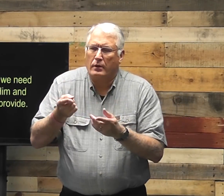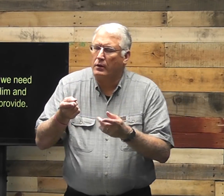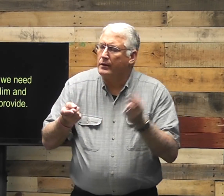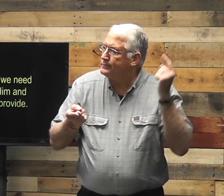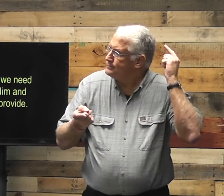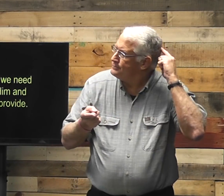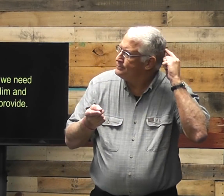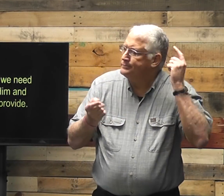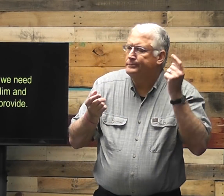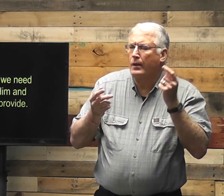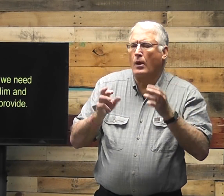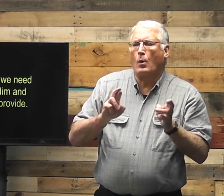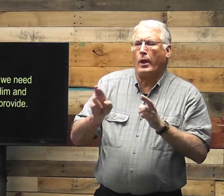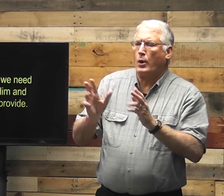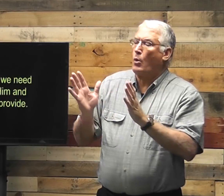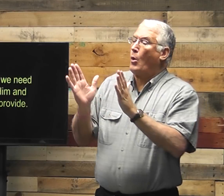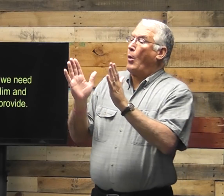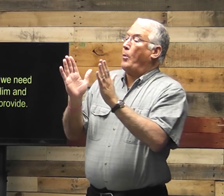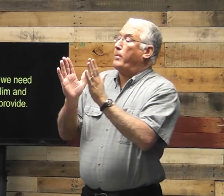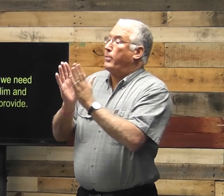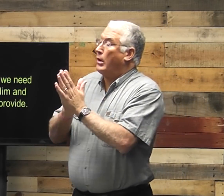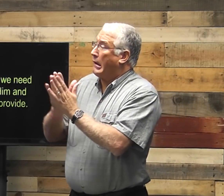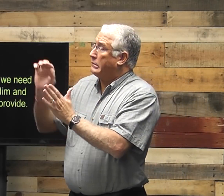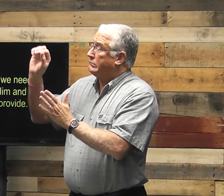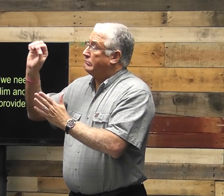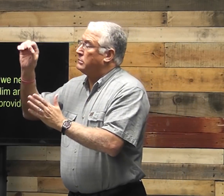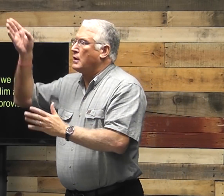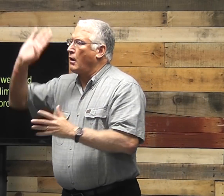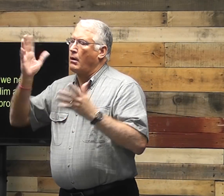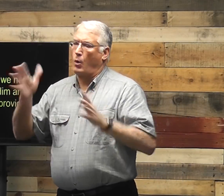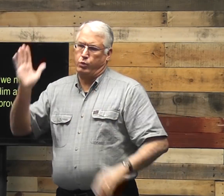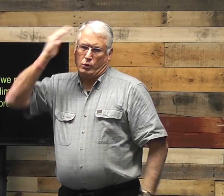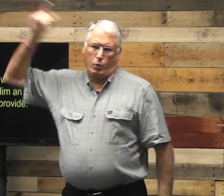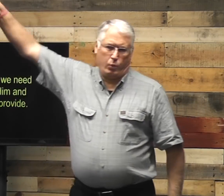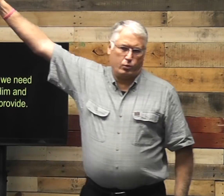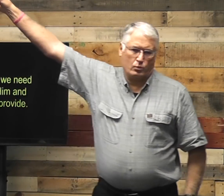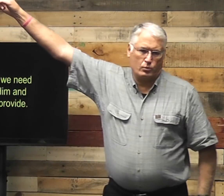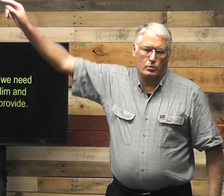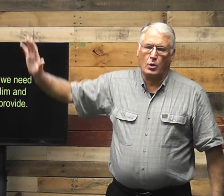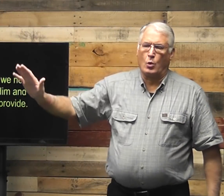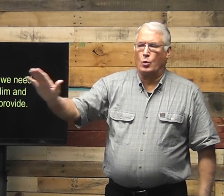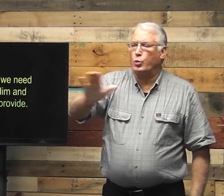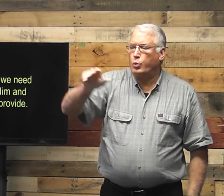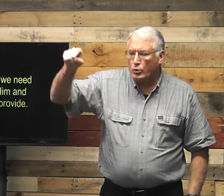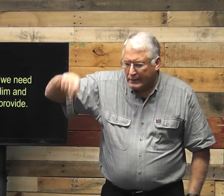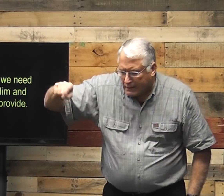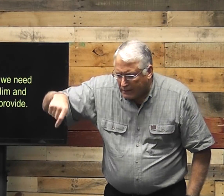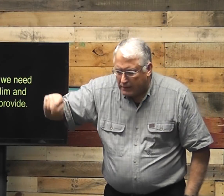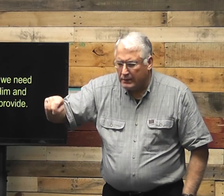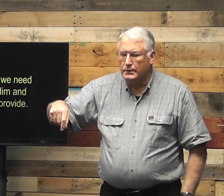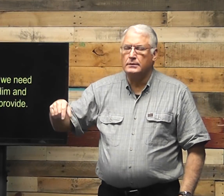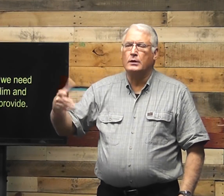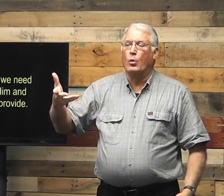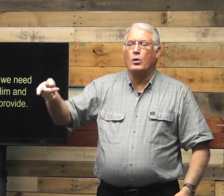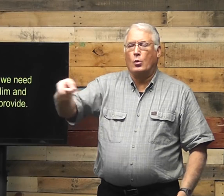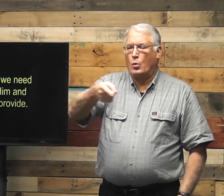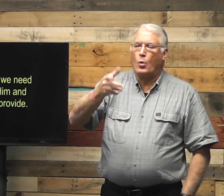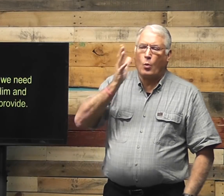you need. Regardless, whether you pray or not, he already knows. He knows your needs. He